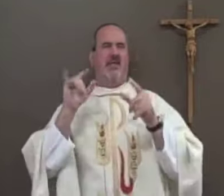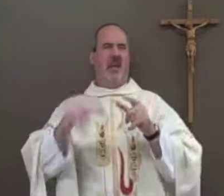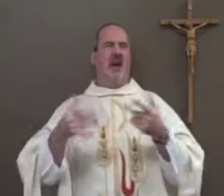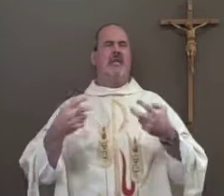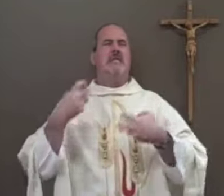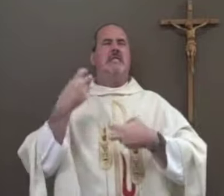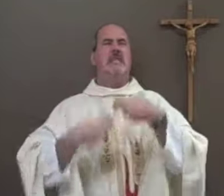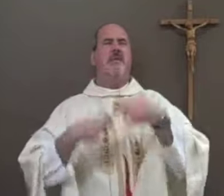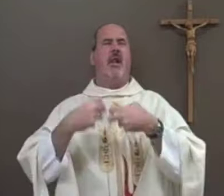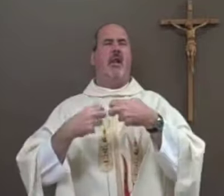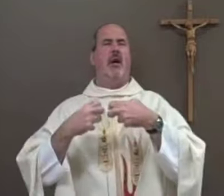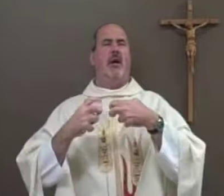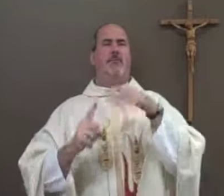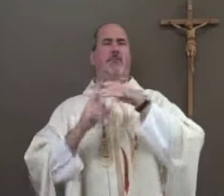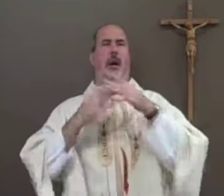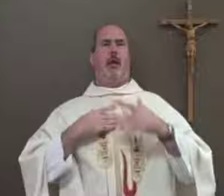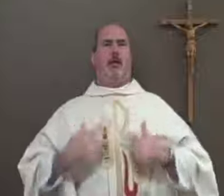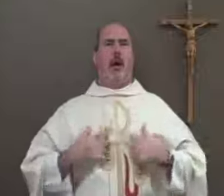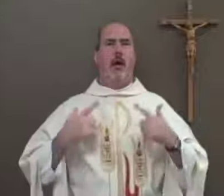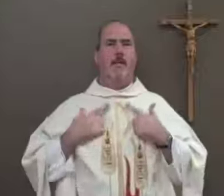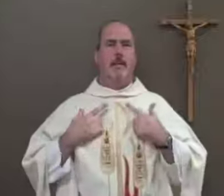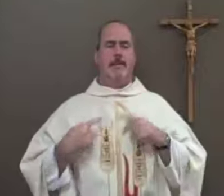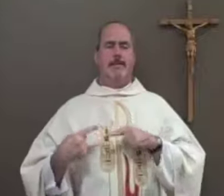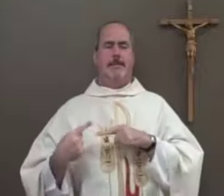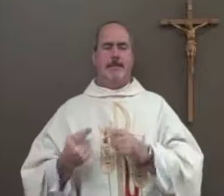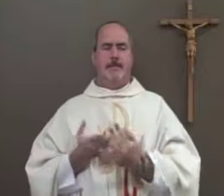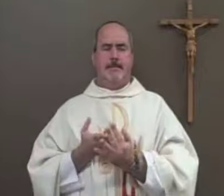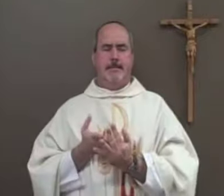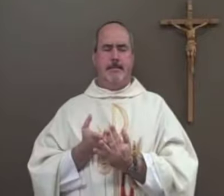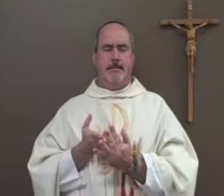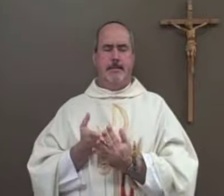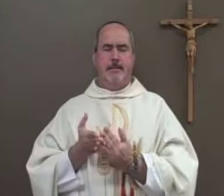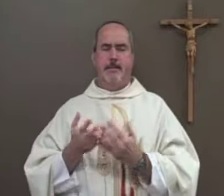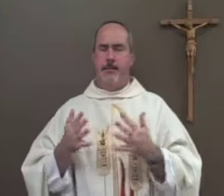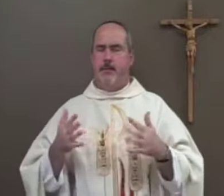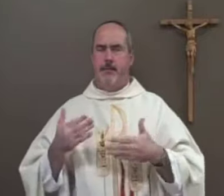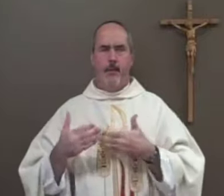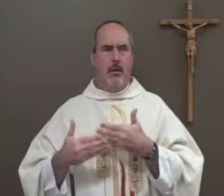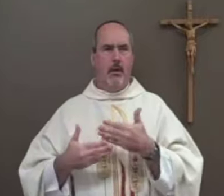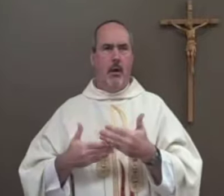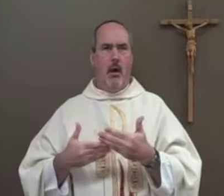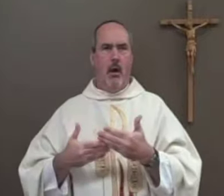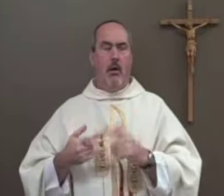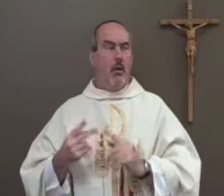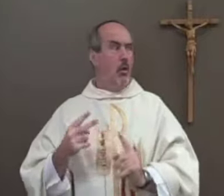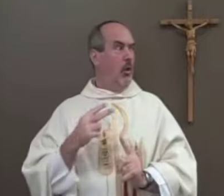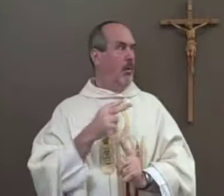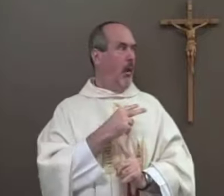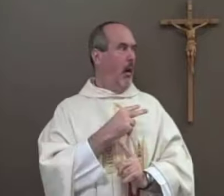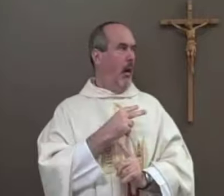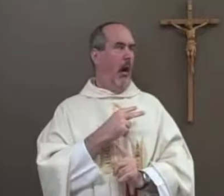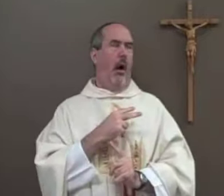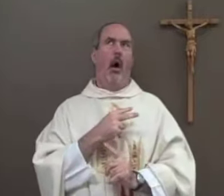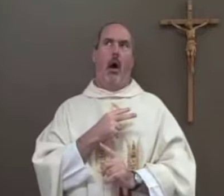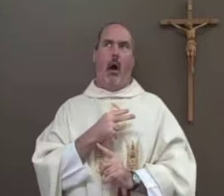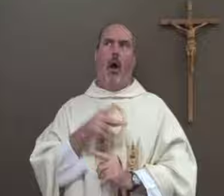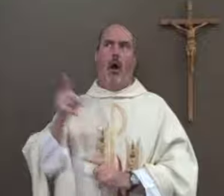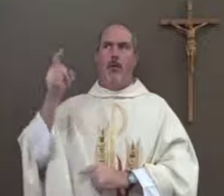all of those surprises, no matter what the difficulties were that popped up in my life. Looking back,